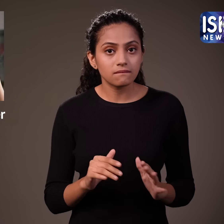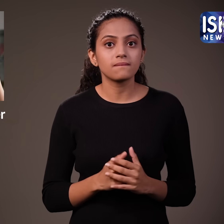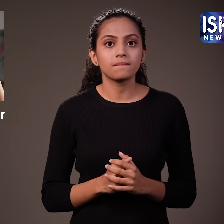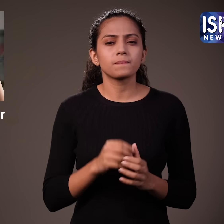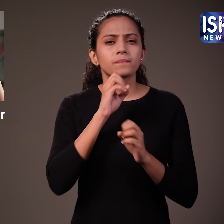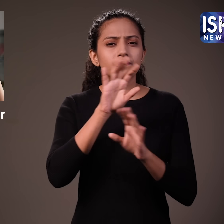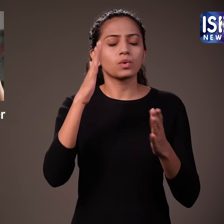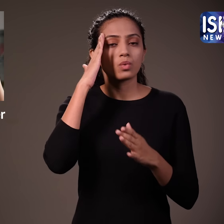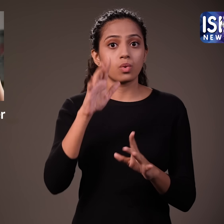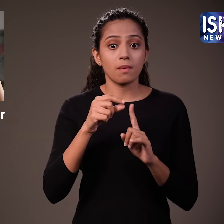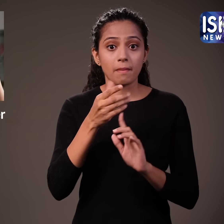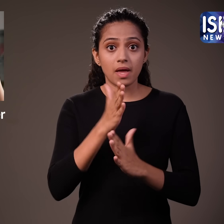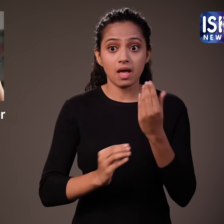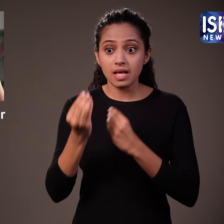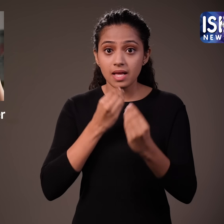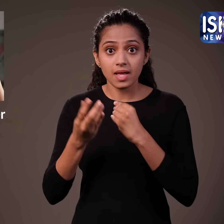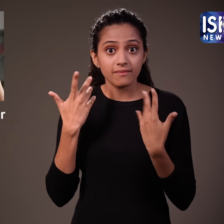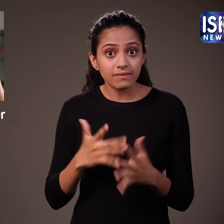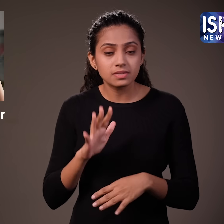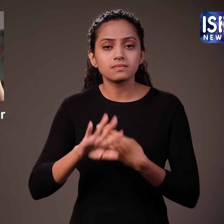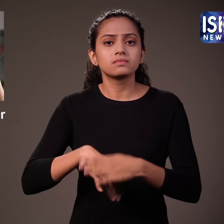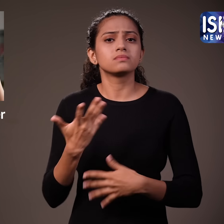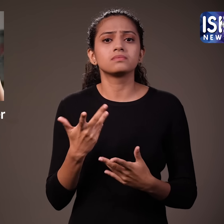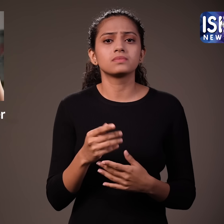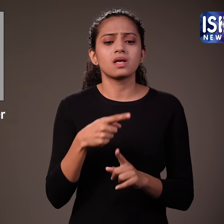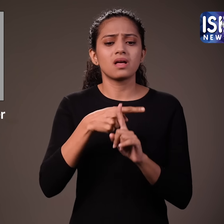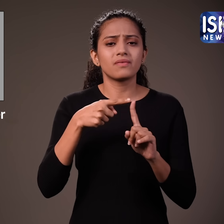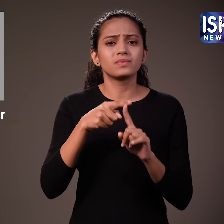So drink water 30 to 45 minutes after eating papaya.